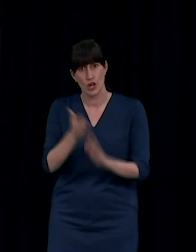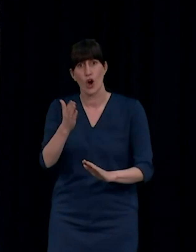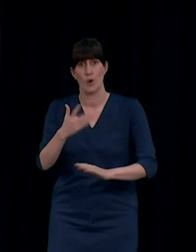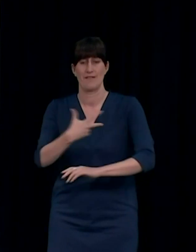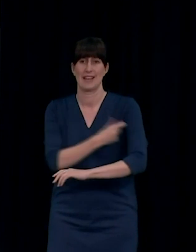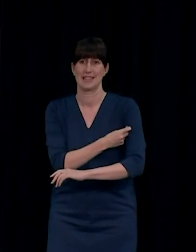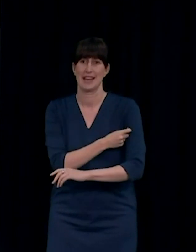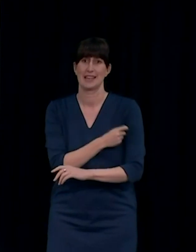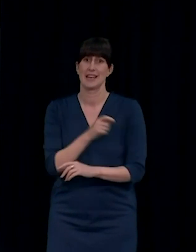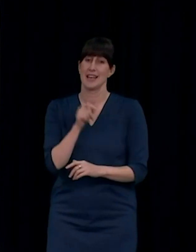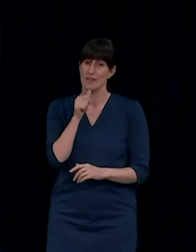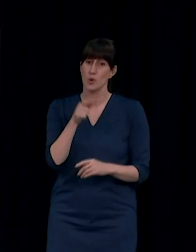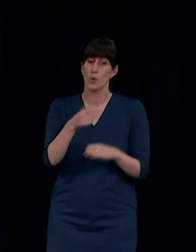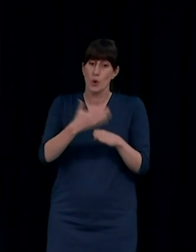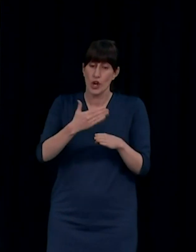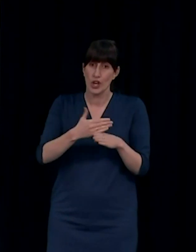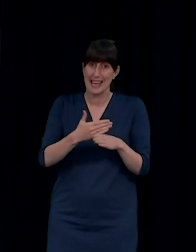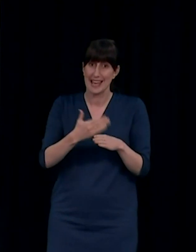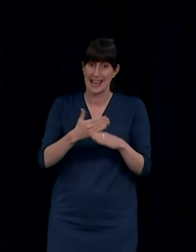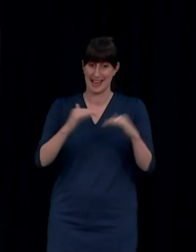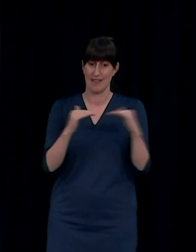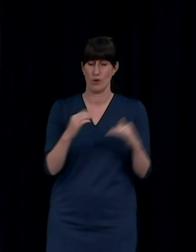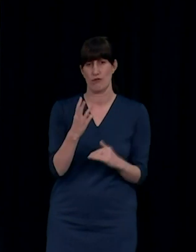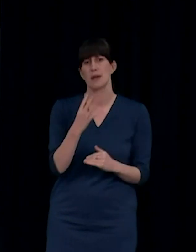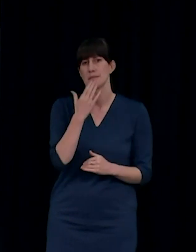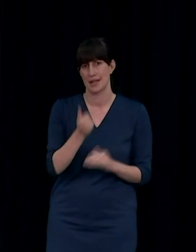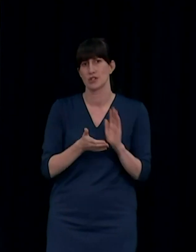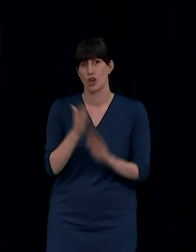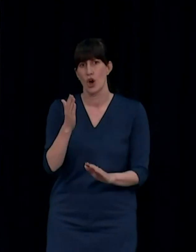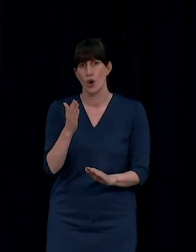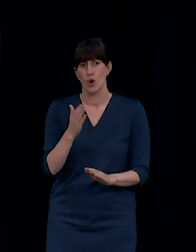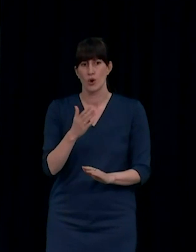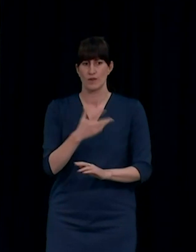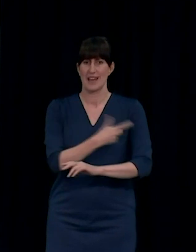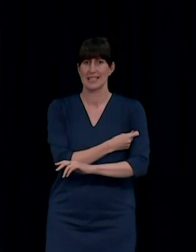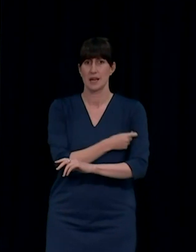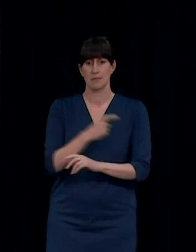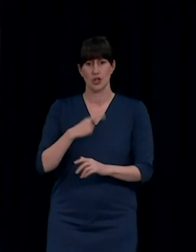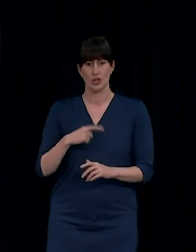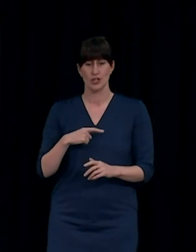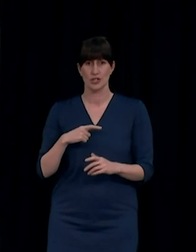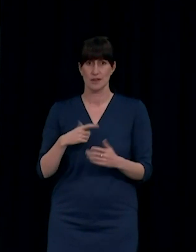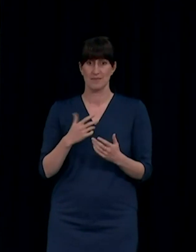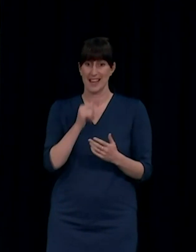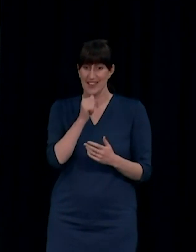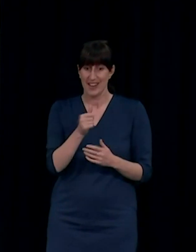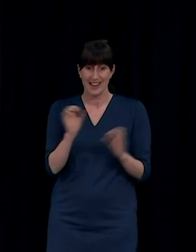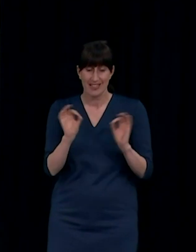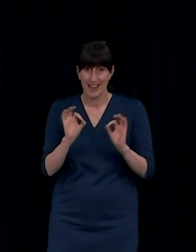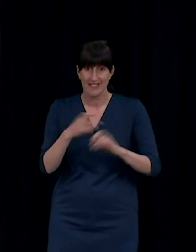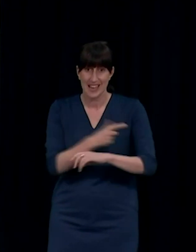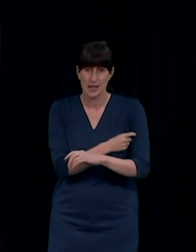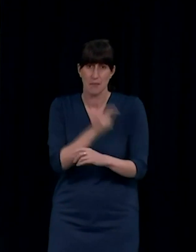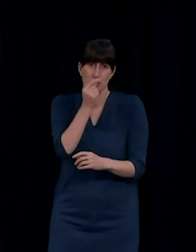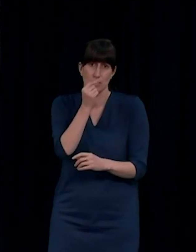especially if you're a Level 3 worker. Your vaccination could mean the difference between your company being open or shut, your workmates being well or sick.